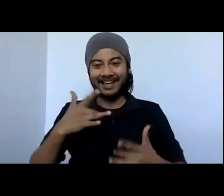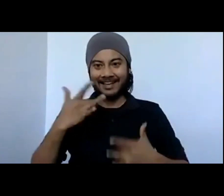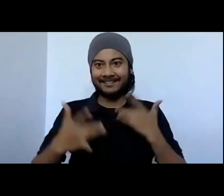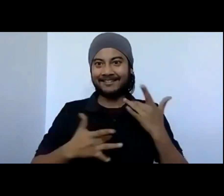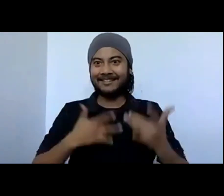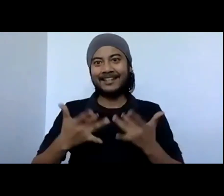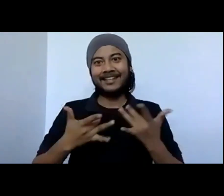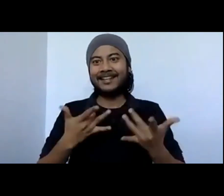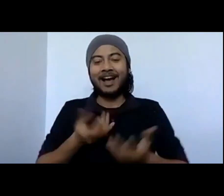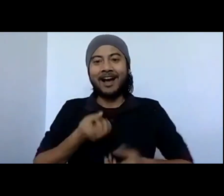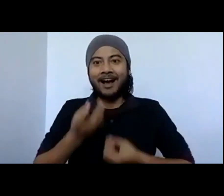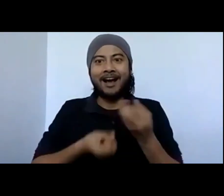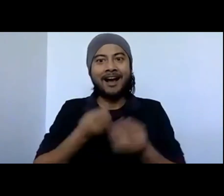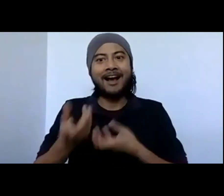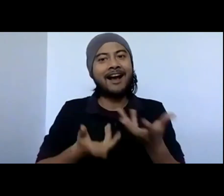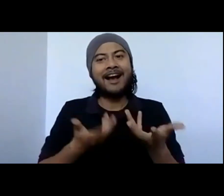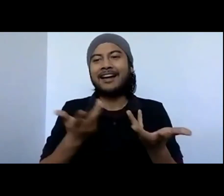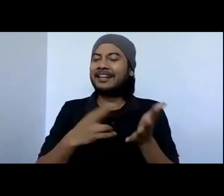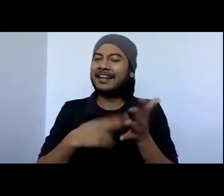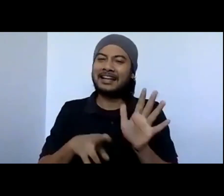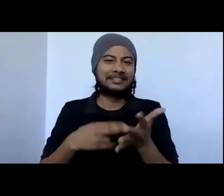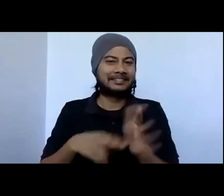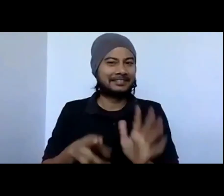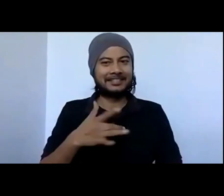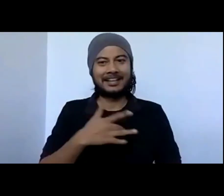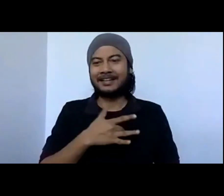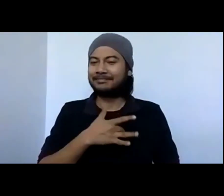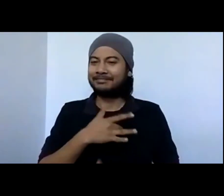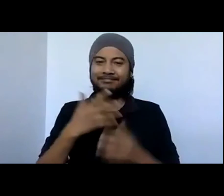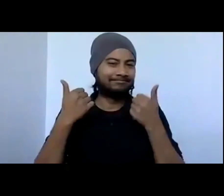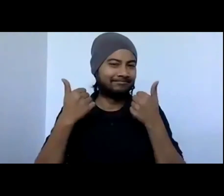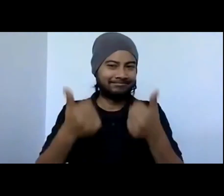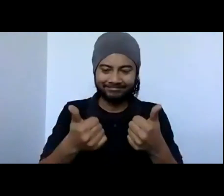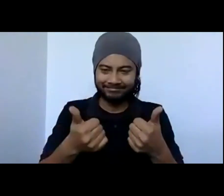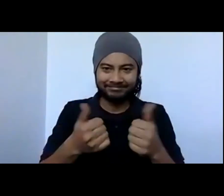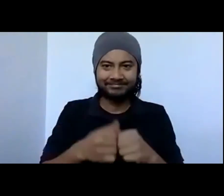It's perfectly fine. There are quite a few lessons, but before I hit,